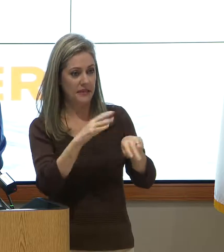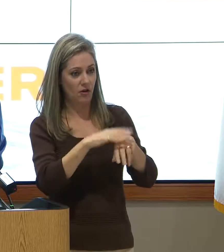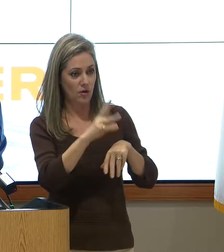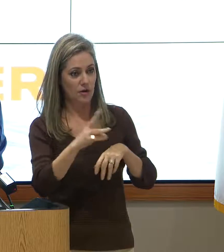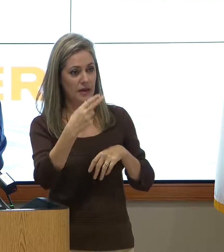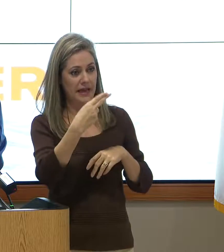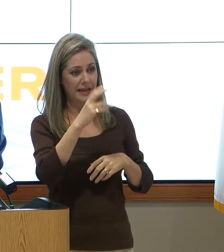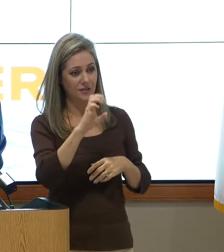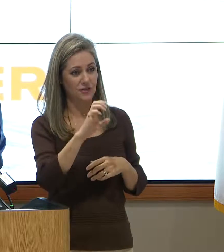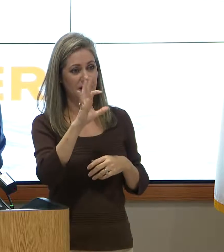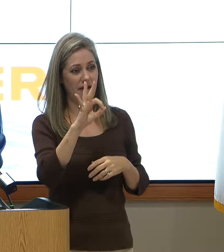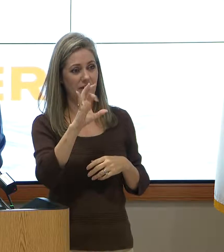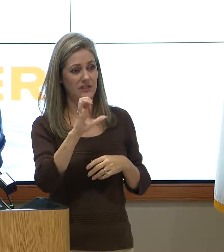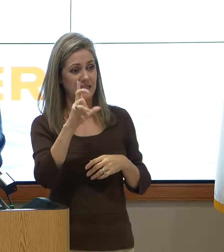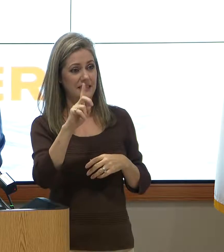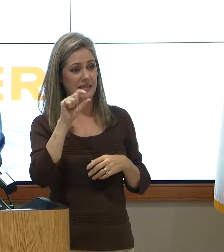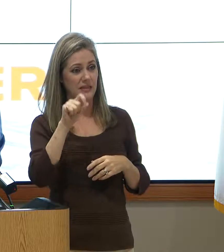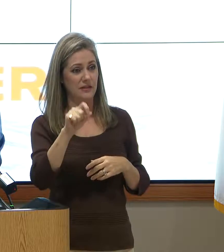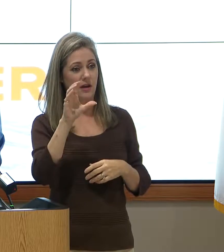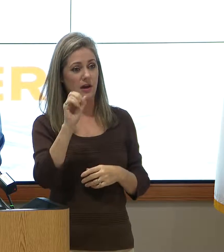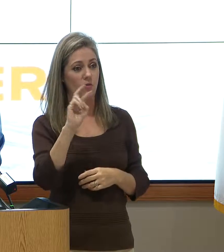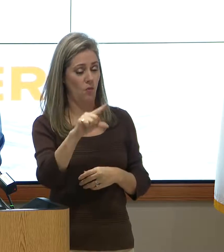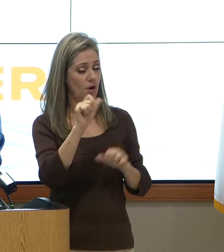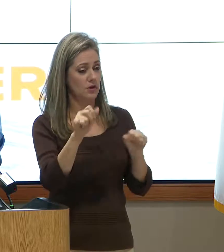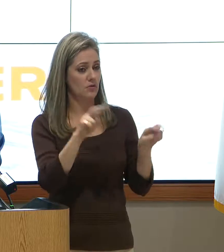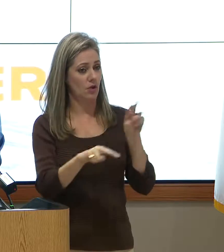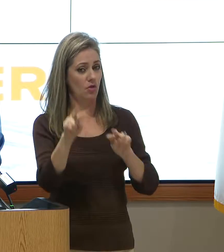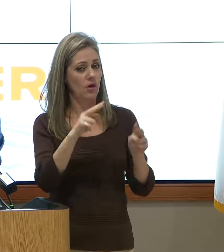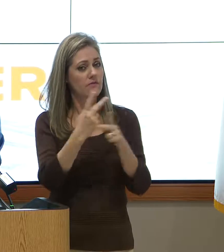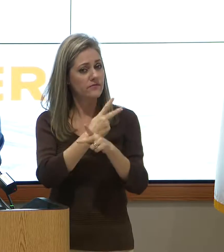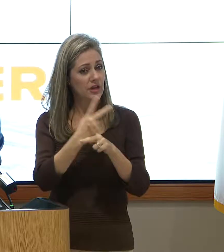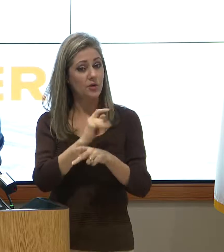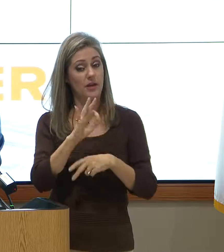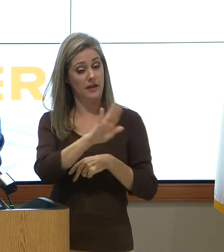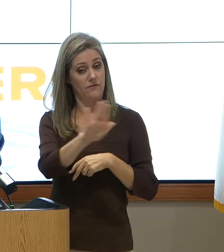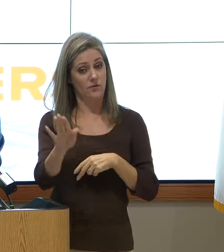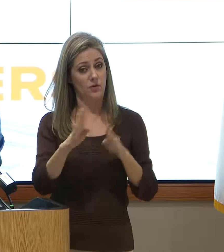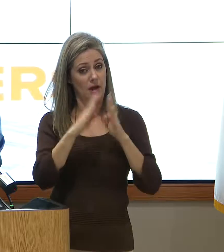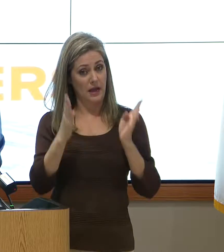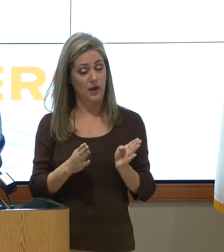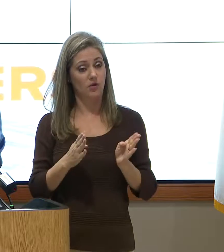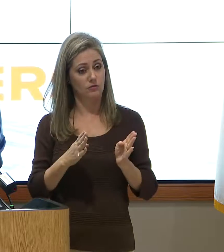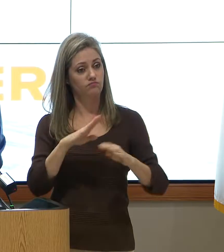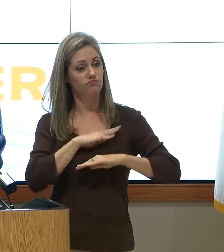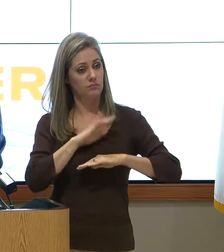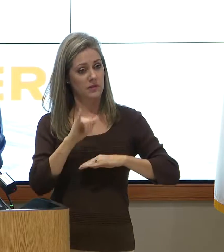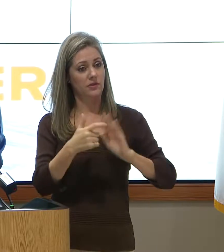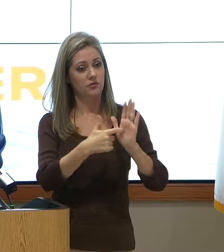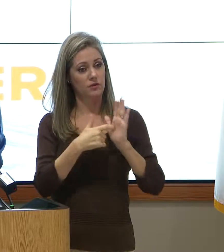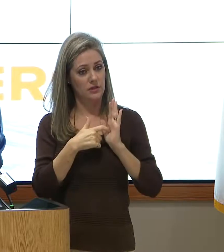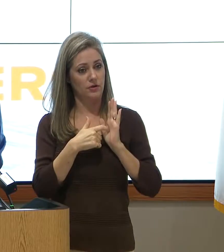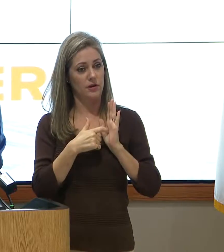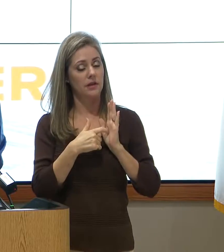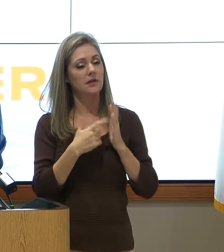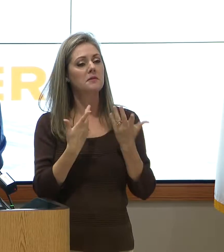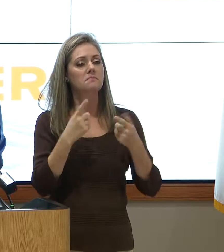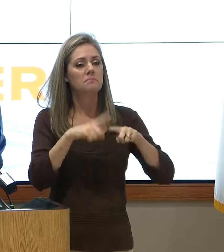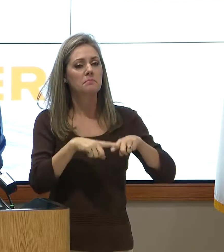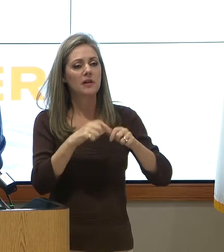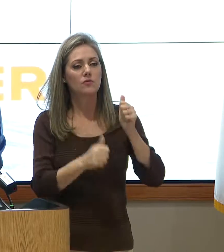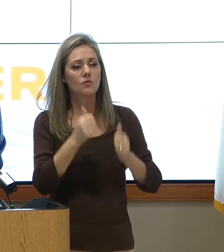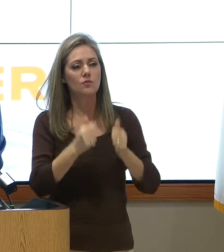hcfcd.org. And you can go and figure out if you meet that criteria. And depending upon which